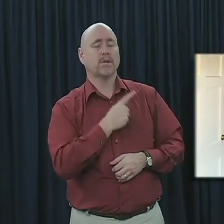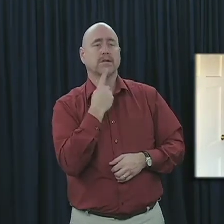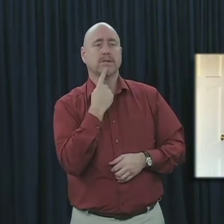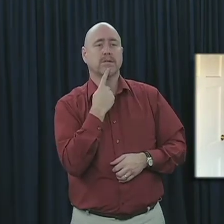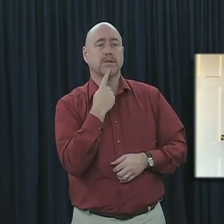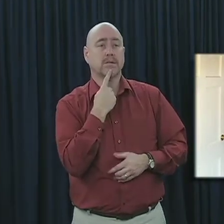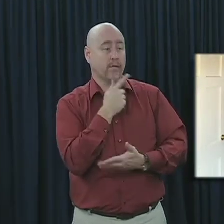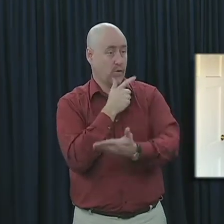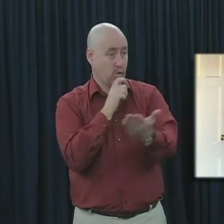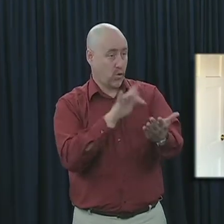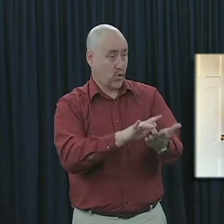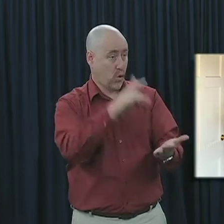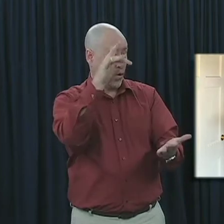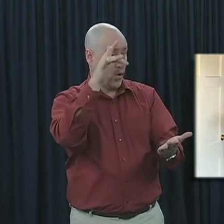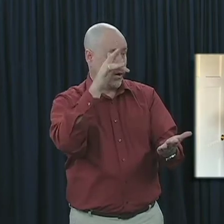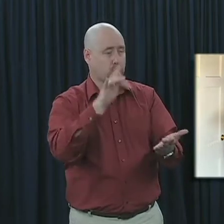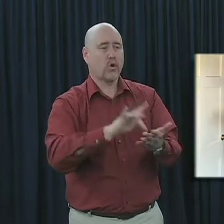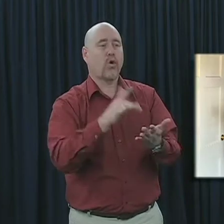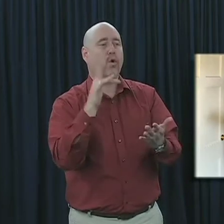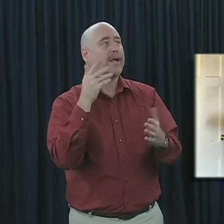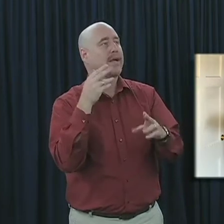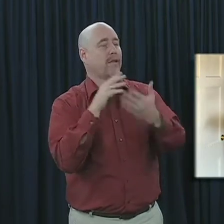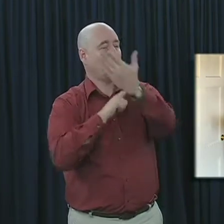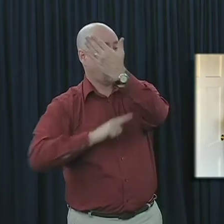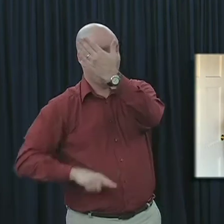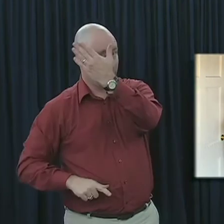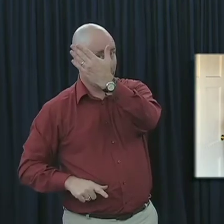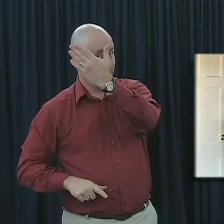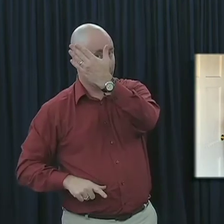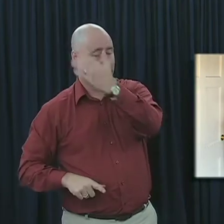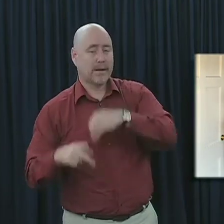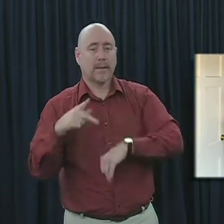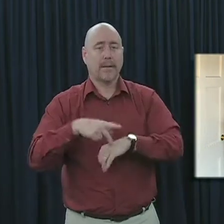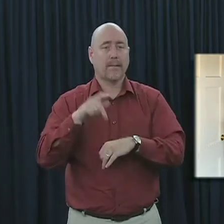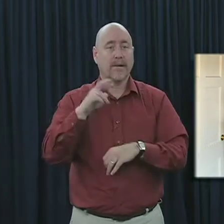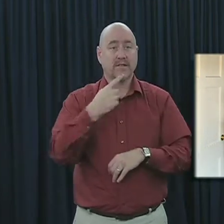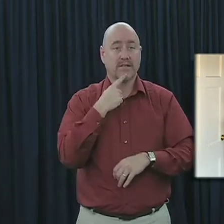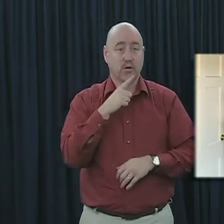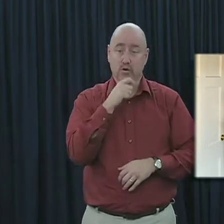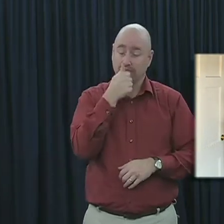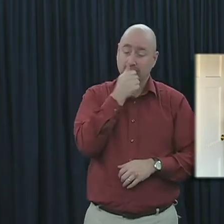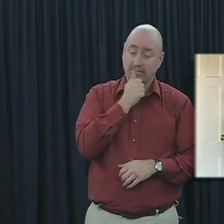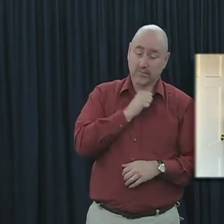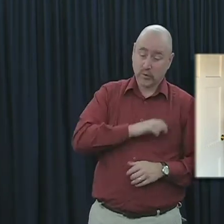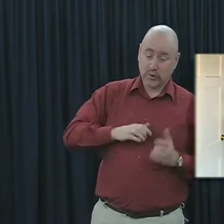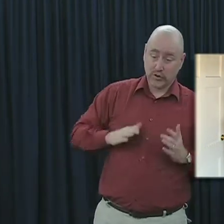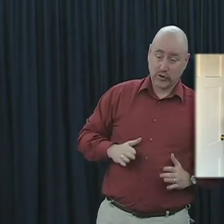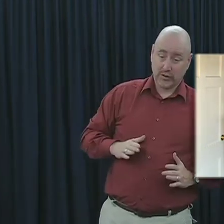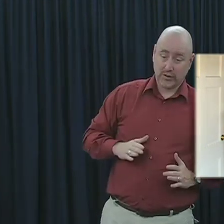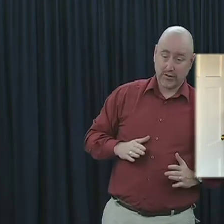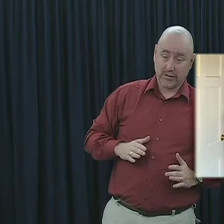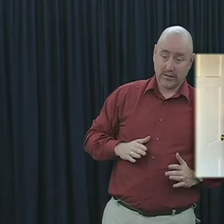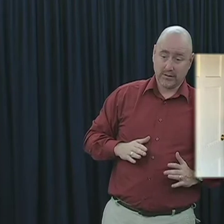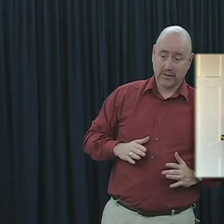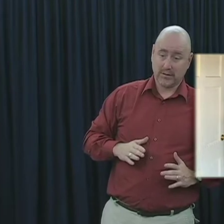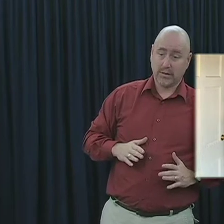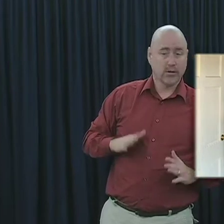said, anyone glories, let him glory in the Lord. Peter said, If anyone suffers as a Christian, let him not be